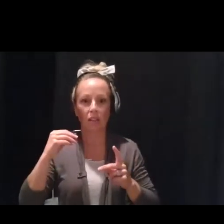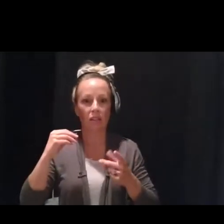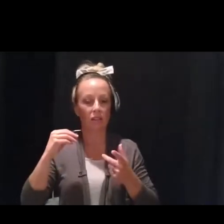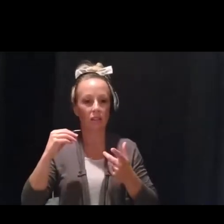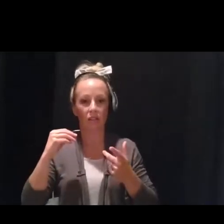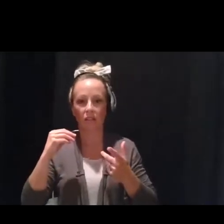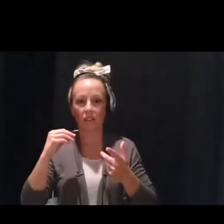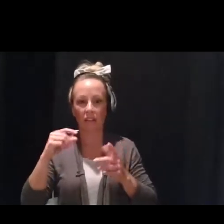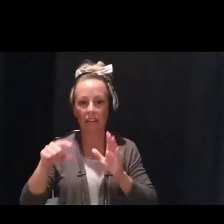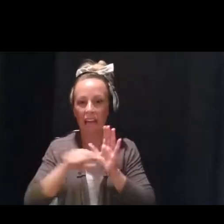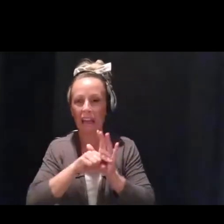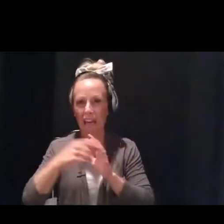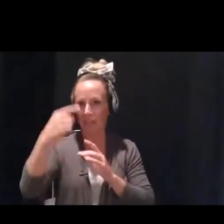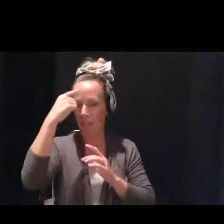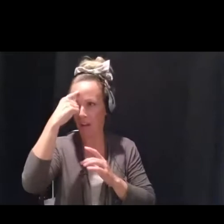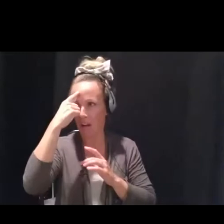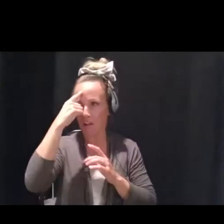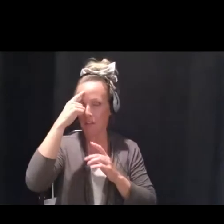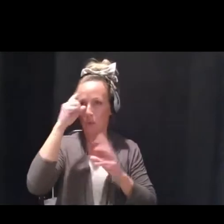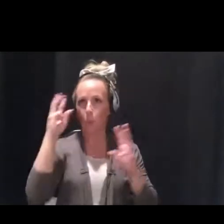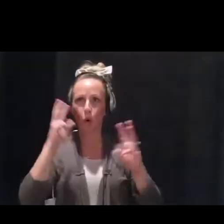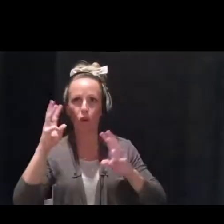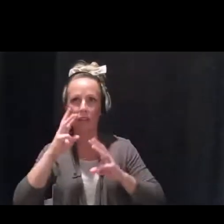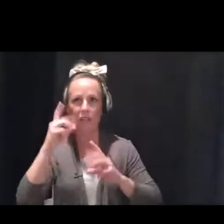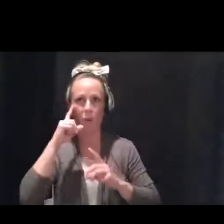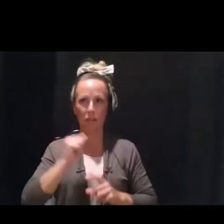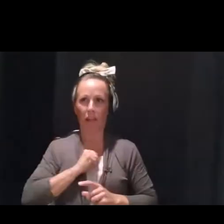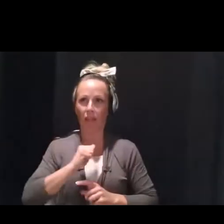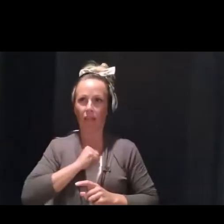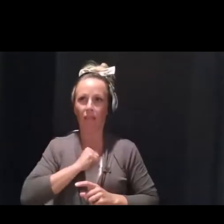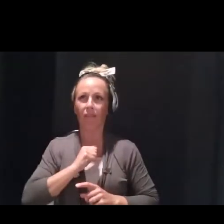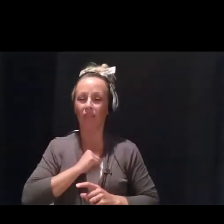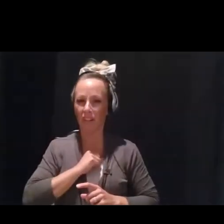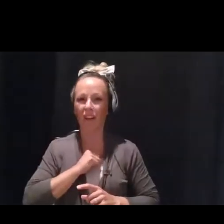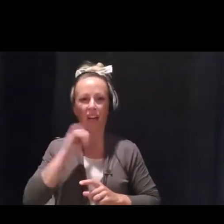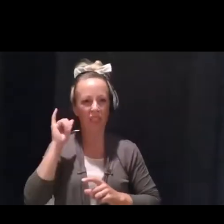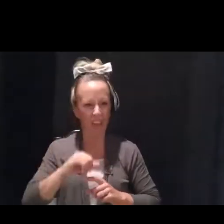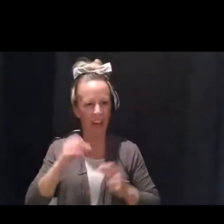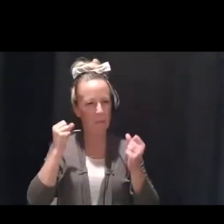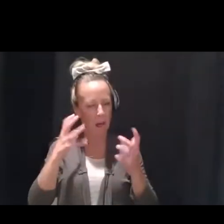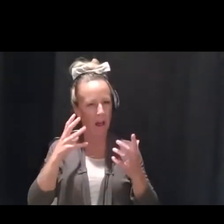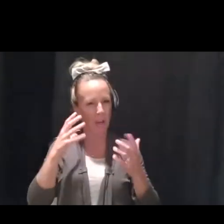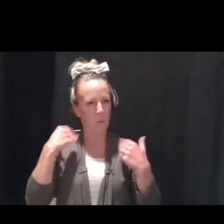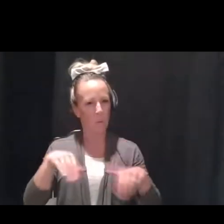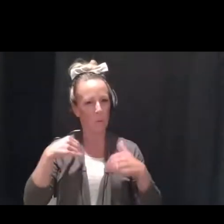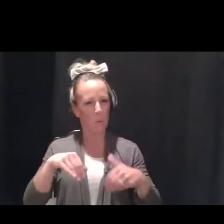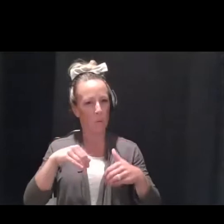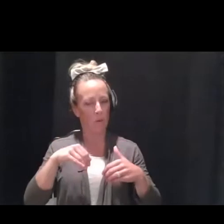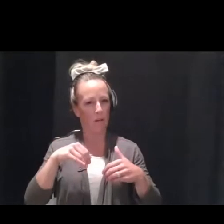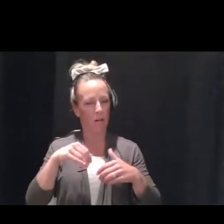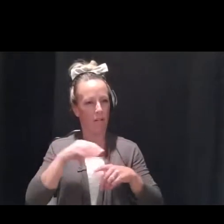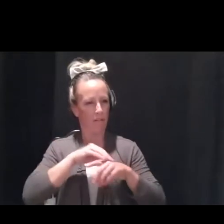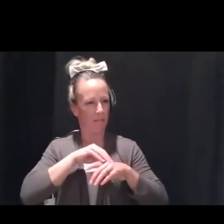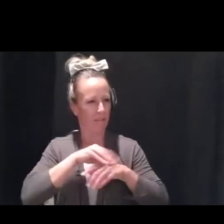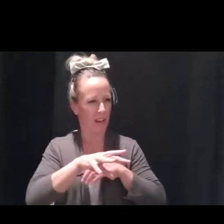increase in negative thoughts and worries, and also that feeling of being very internally tuned in to what was going on and what is